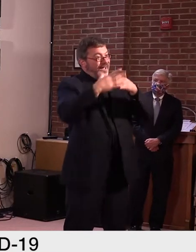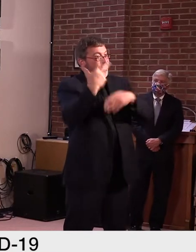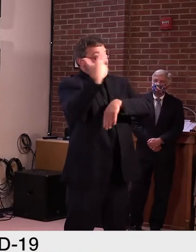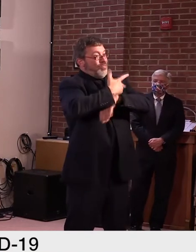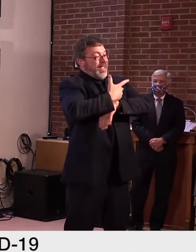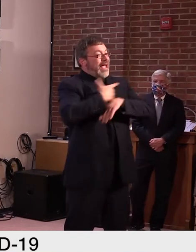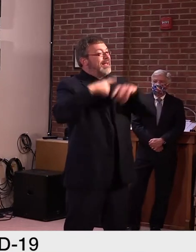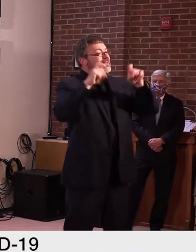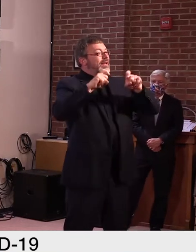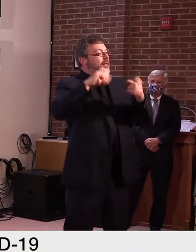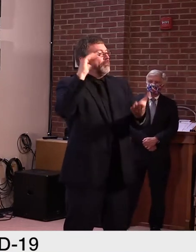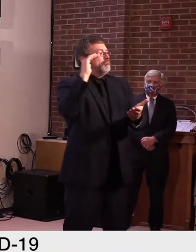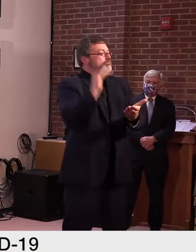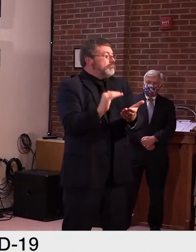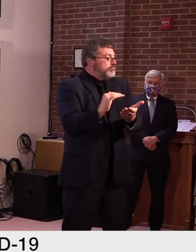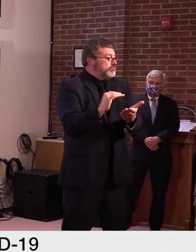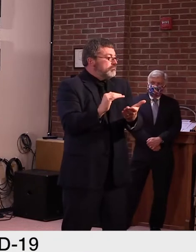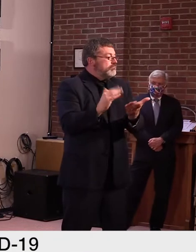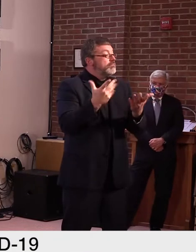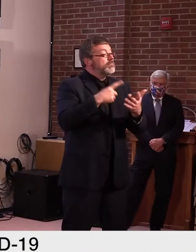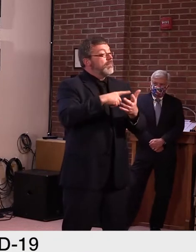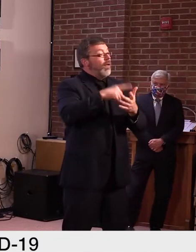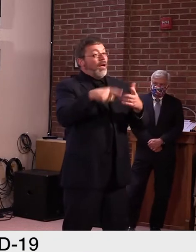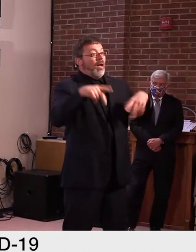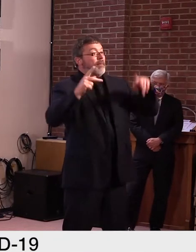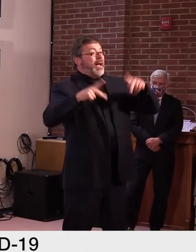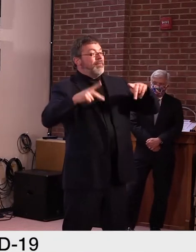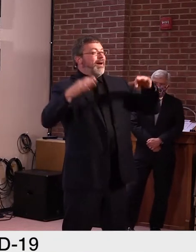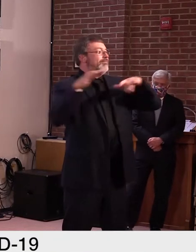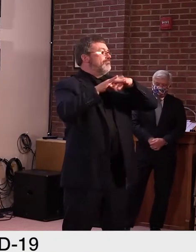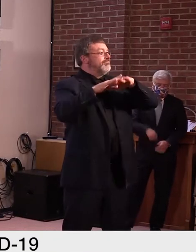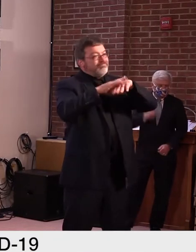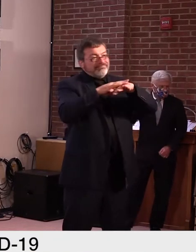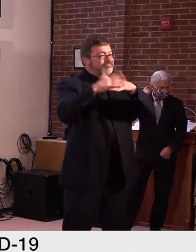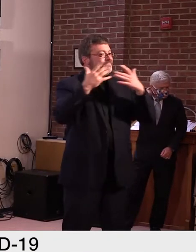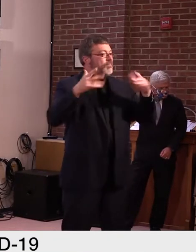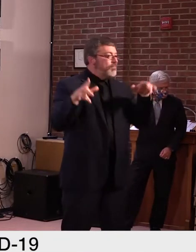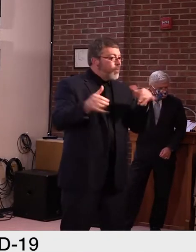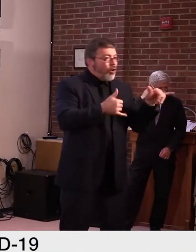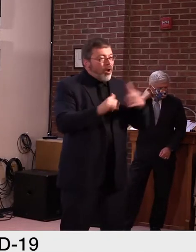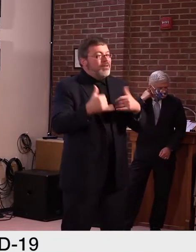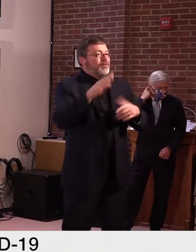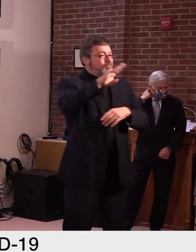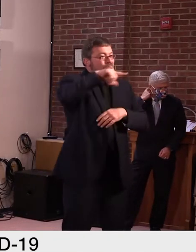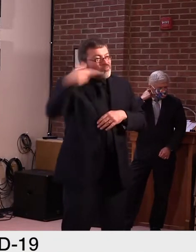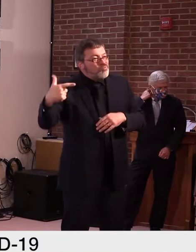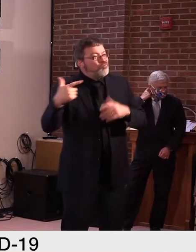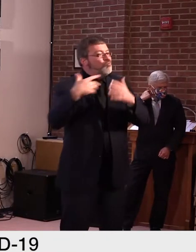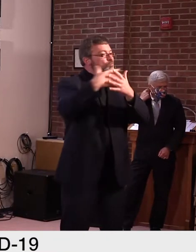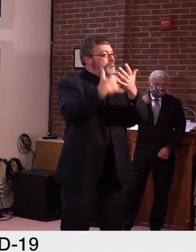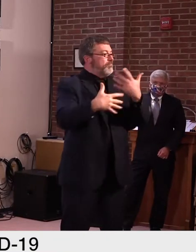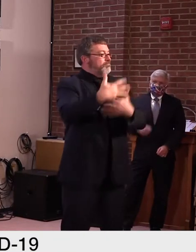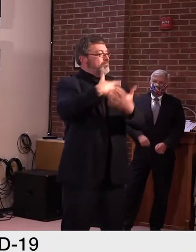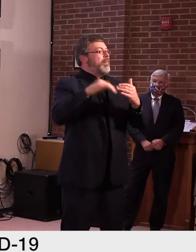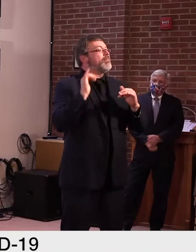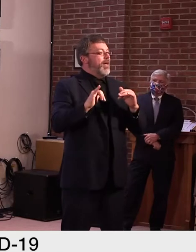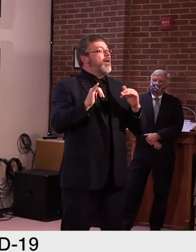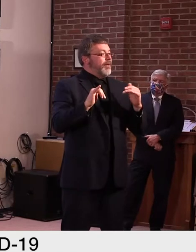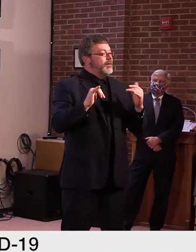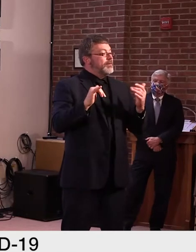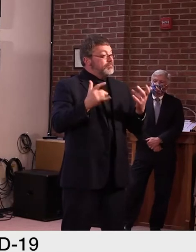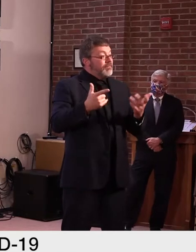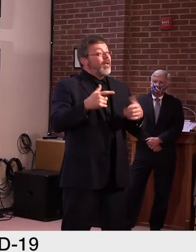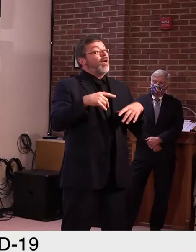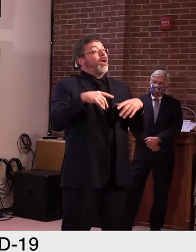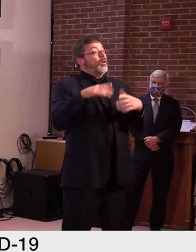transmission based on people's behavior over Labor Day. And then of course, like in Vermont, the rest of the country is opening up K through 12